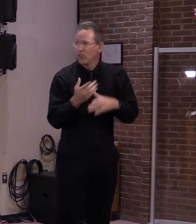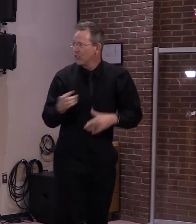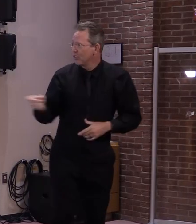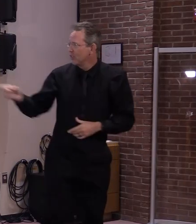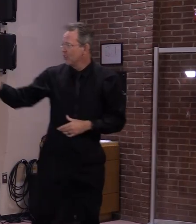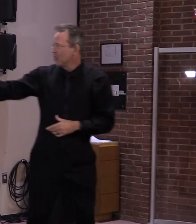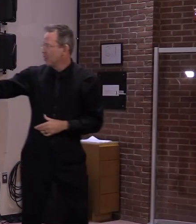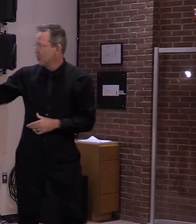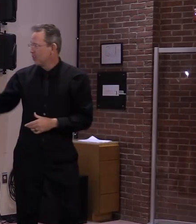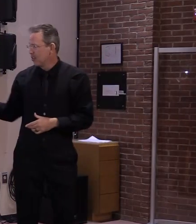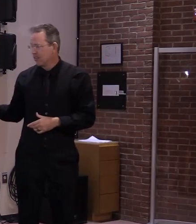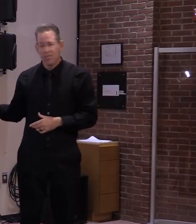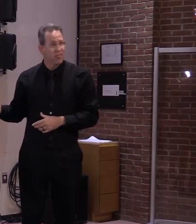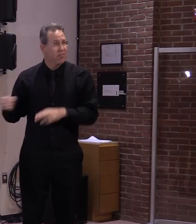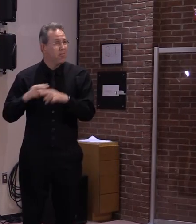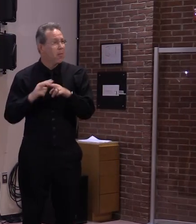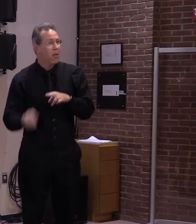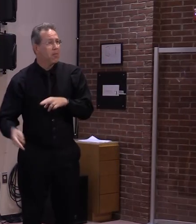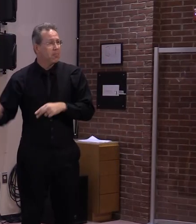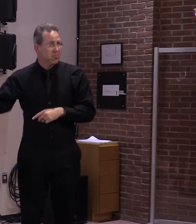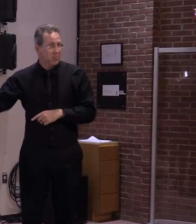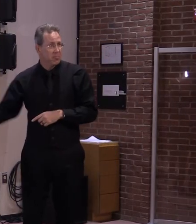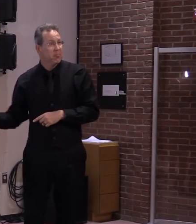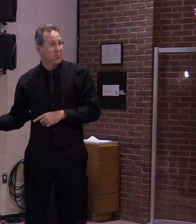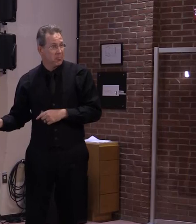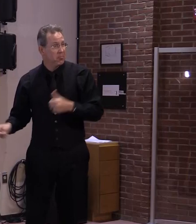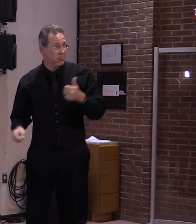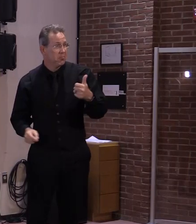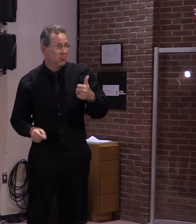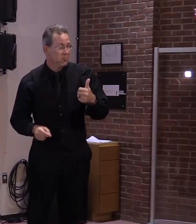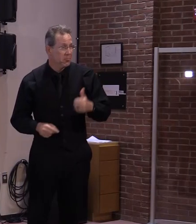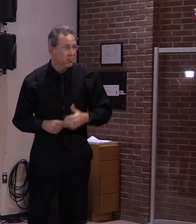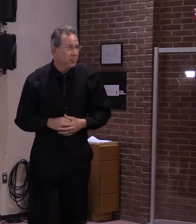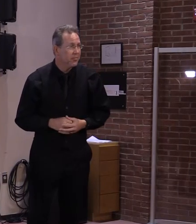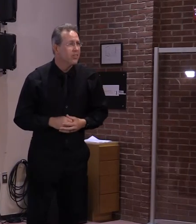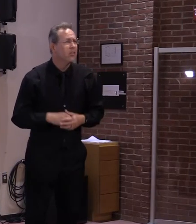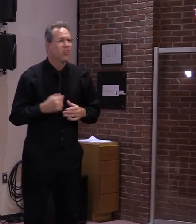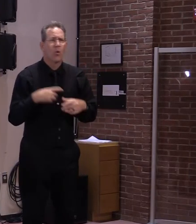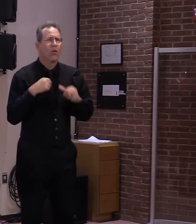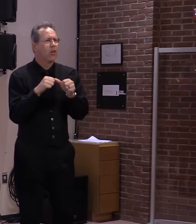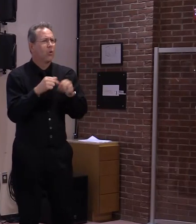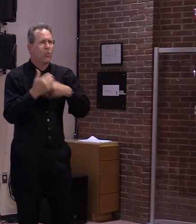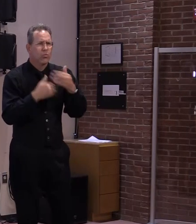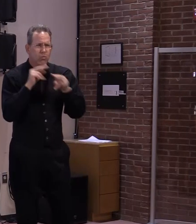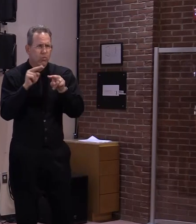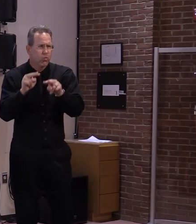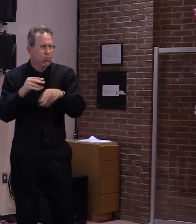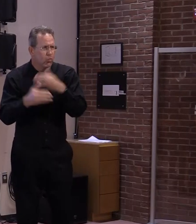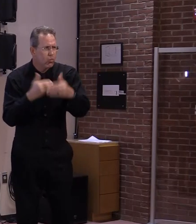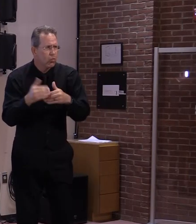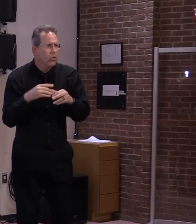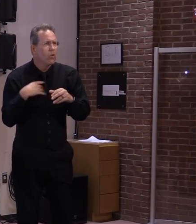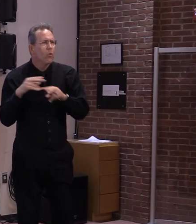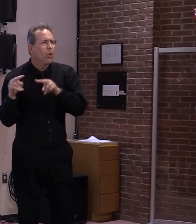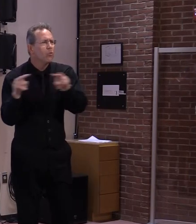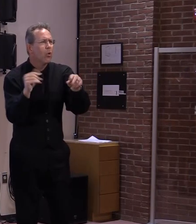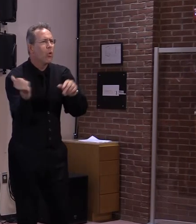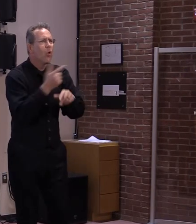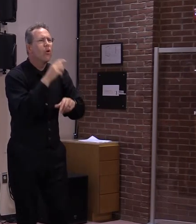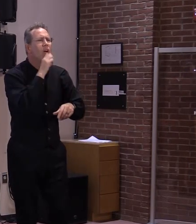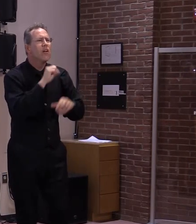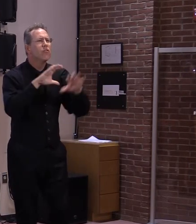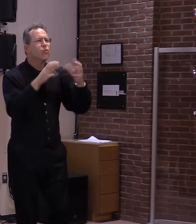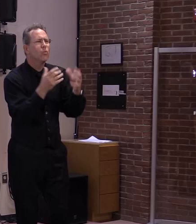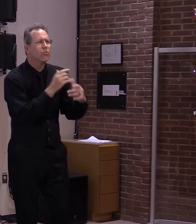this week. We are seeing cases fall consistently across all age groups and only two cases